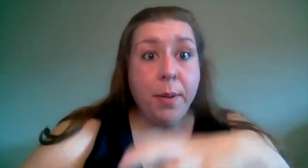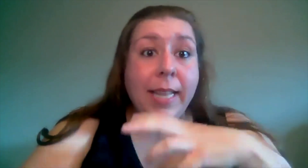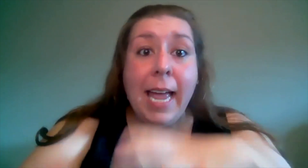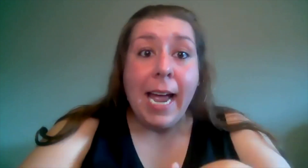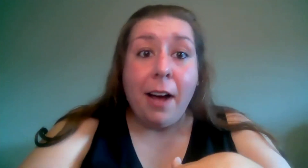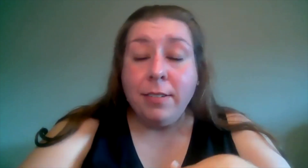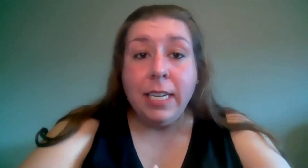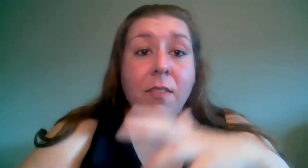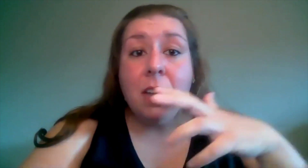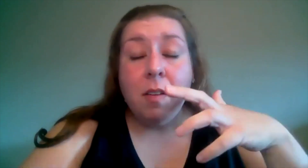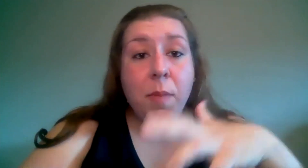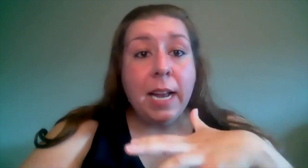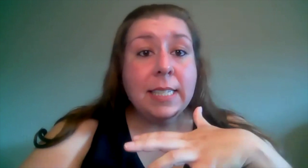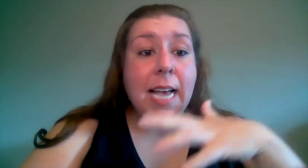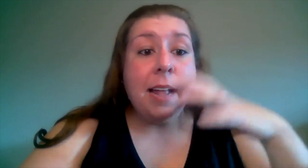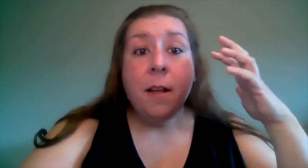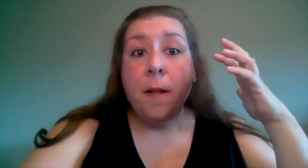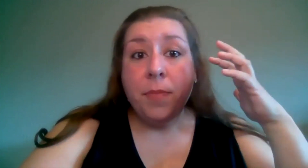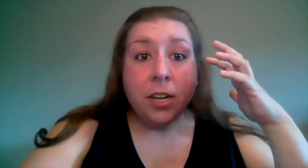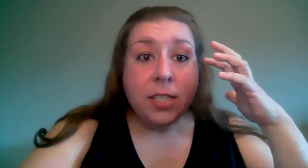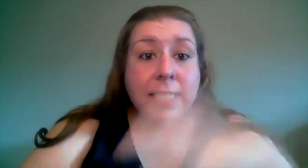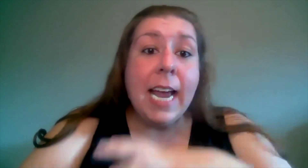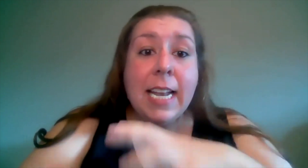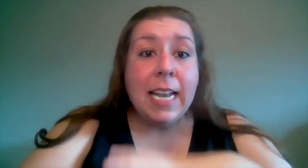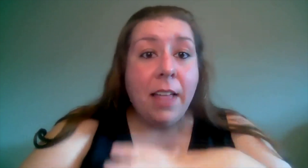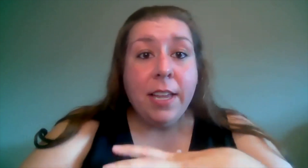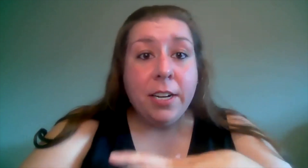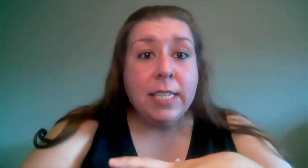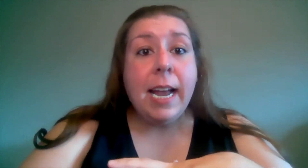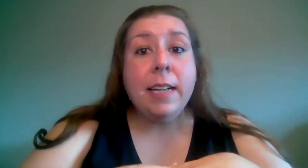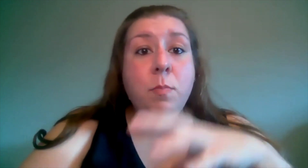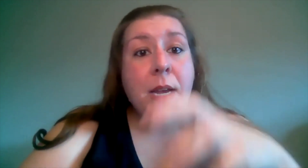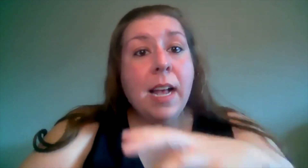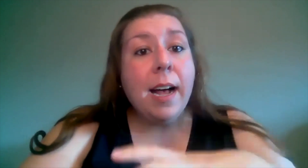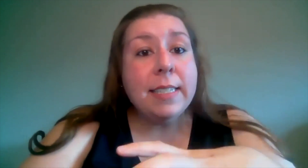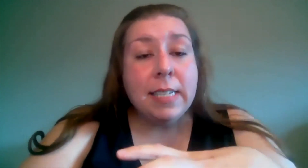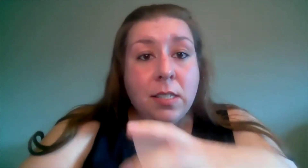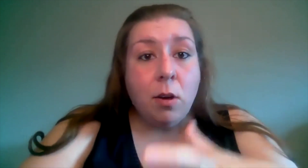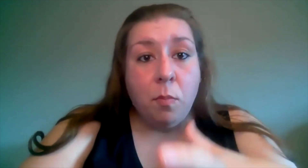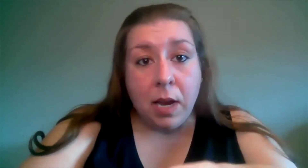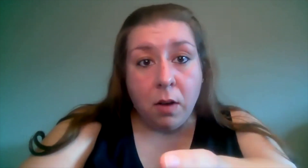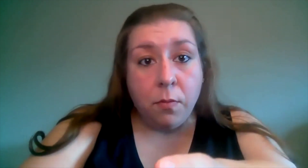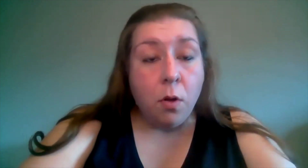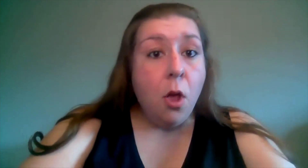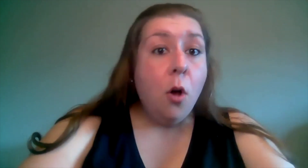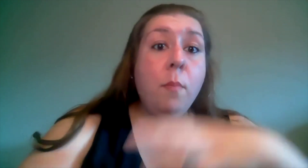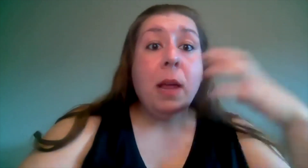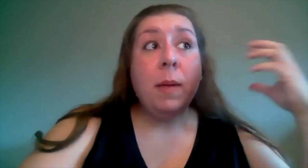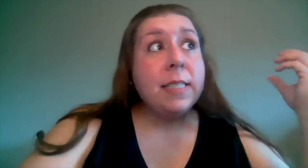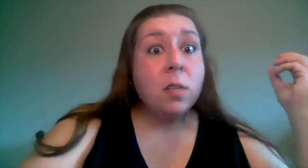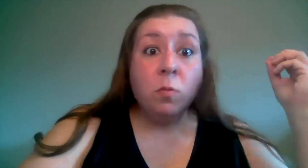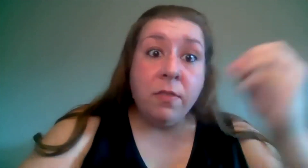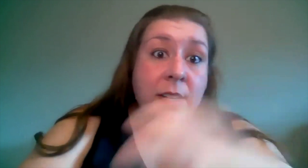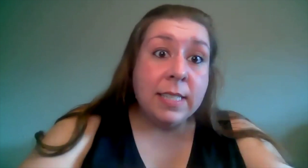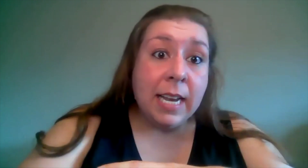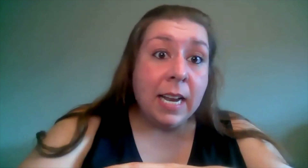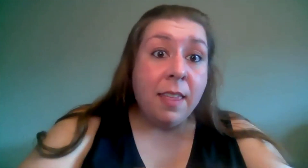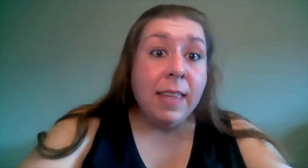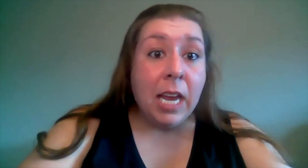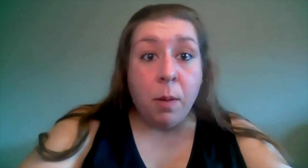play out even if it means that they're standing at their stands because it's so meaningful or maybe it's the revisiting a theme